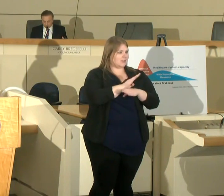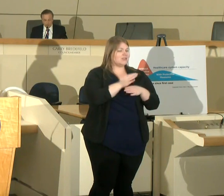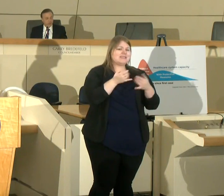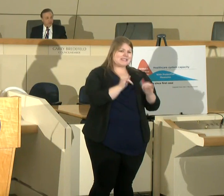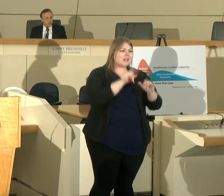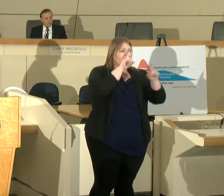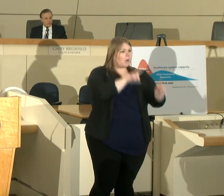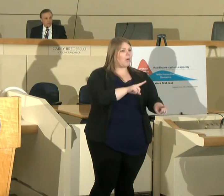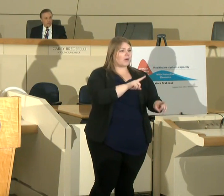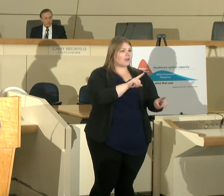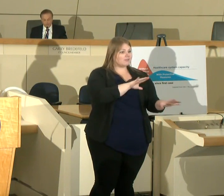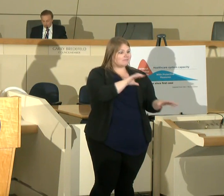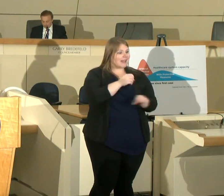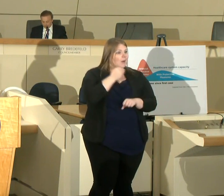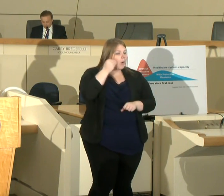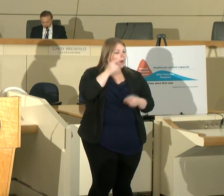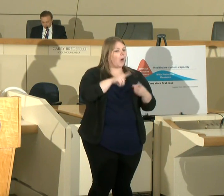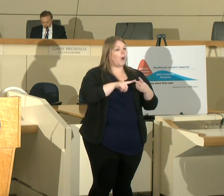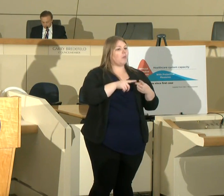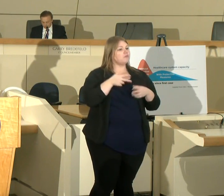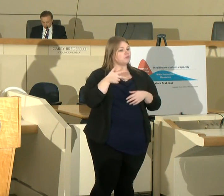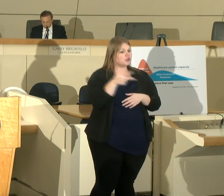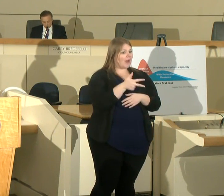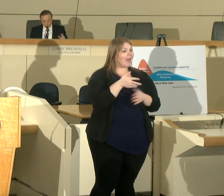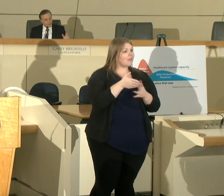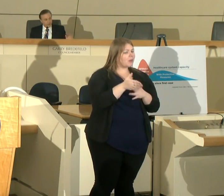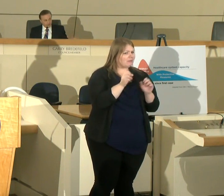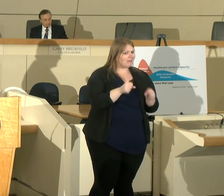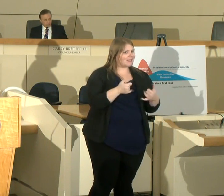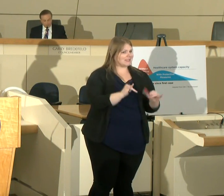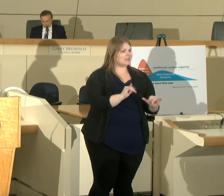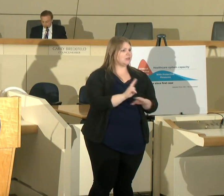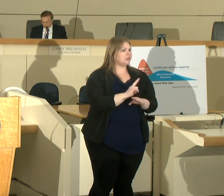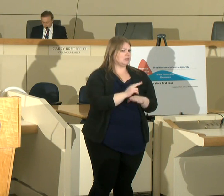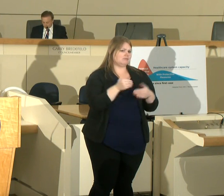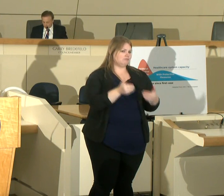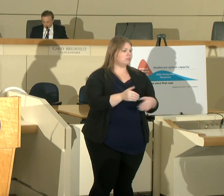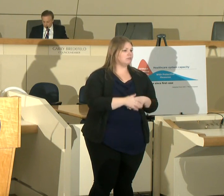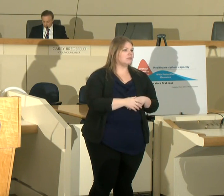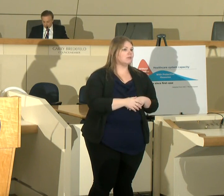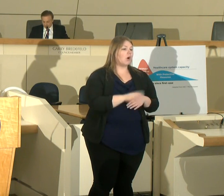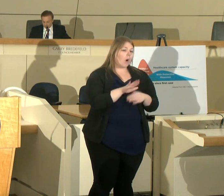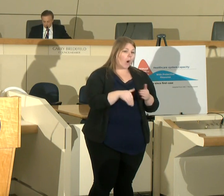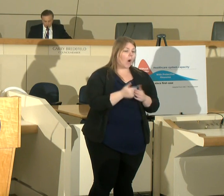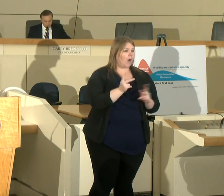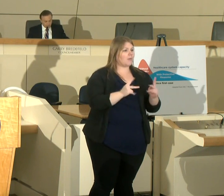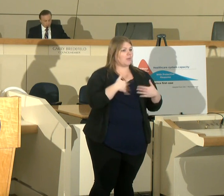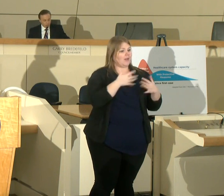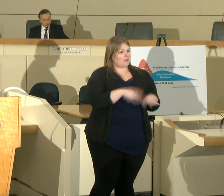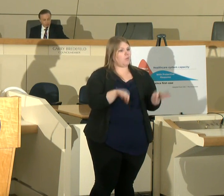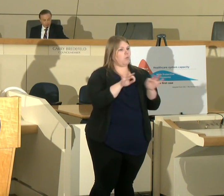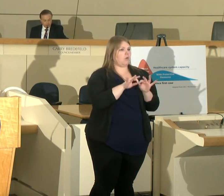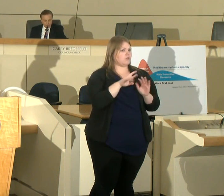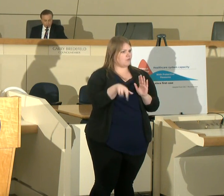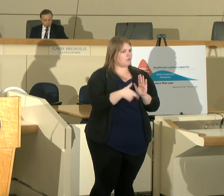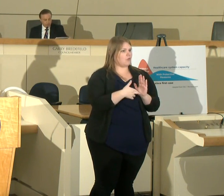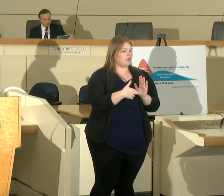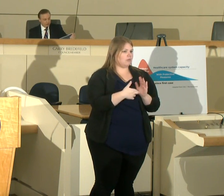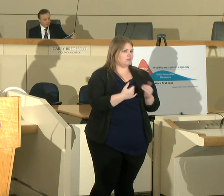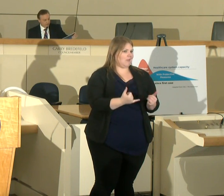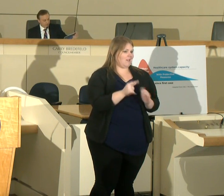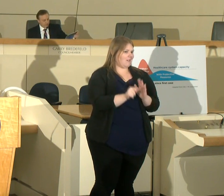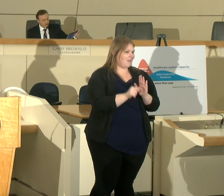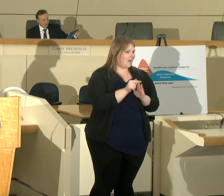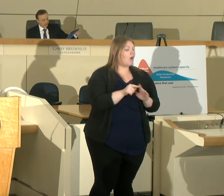out utilize their drive-through and their delivery services everybody has a critical role to play but I want to encourage people